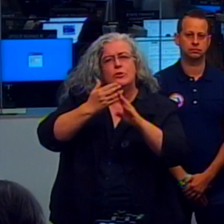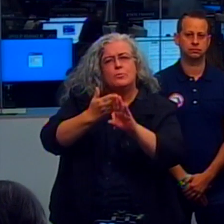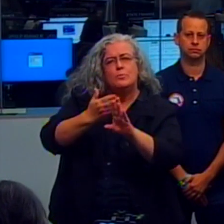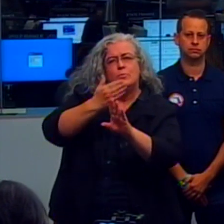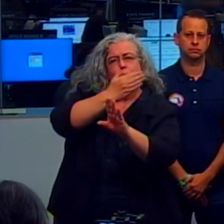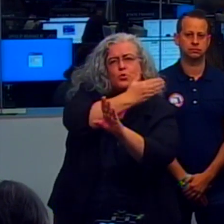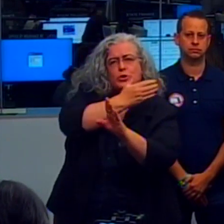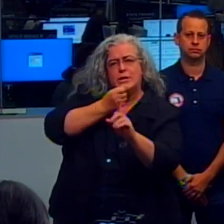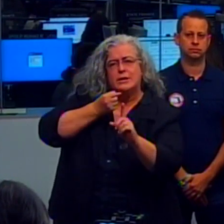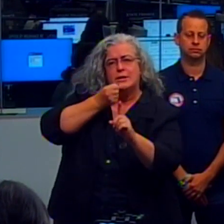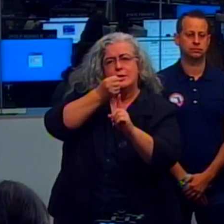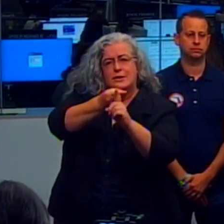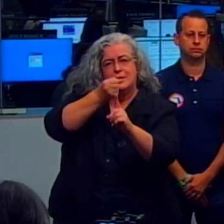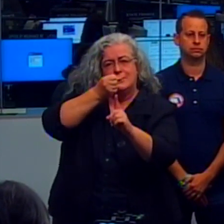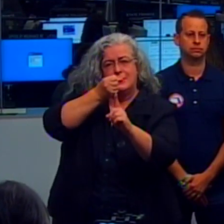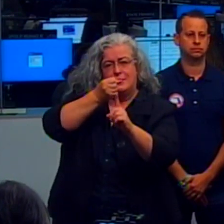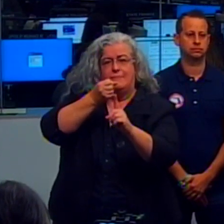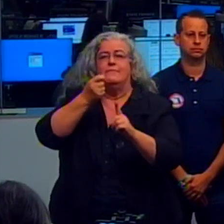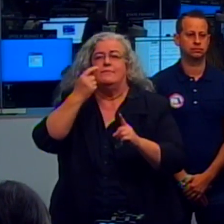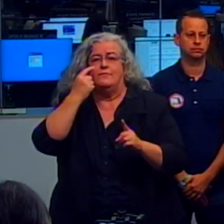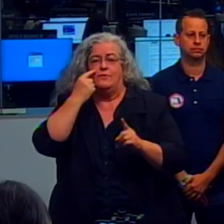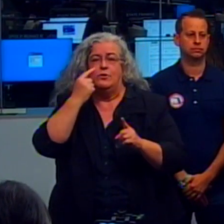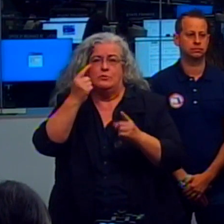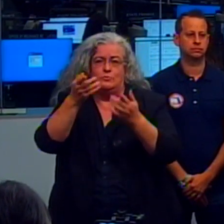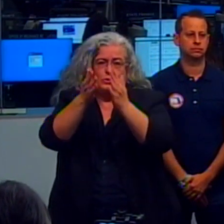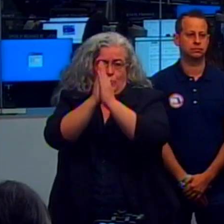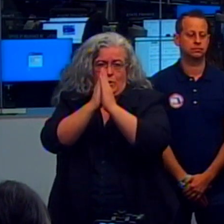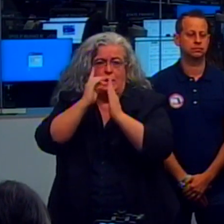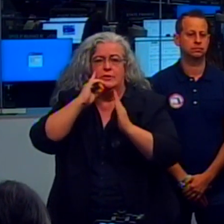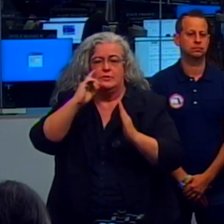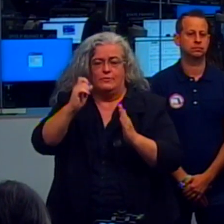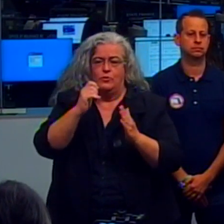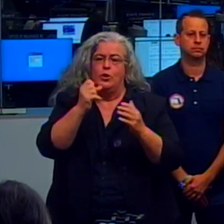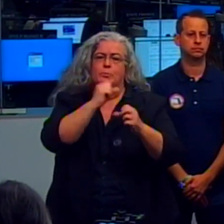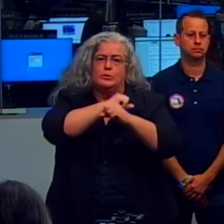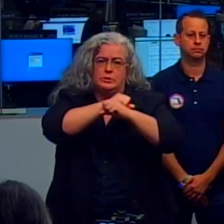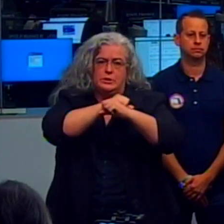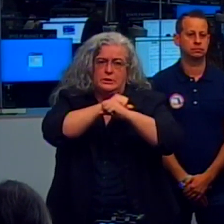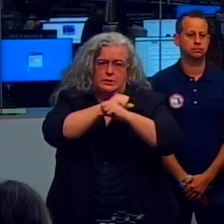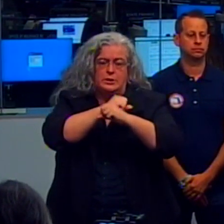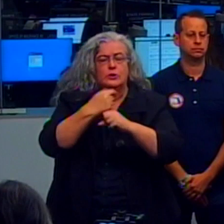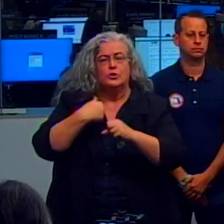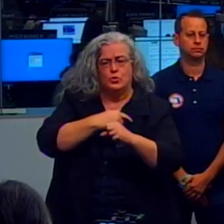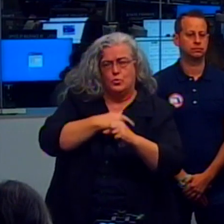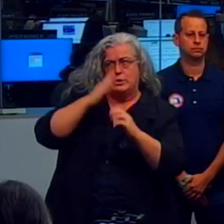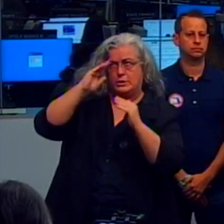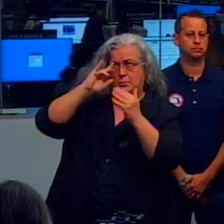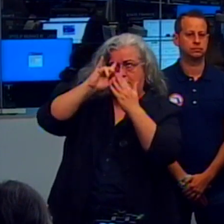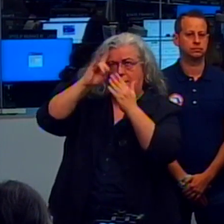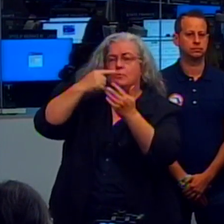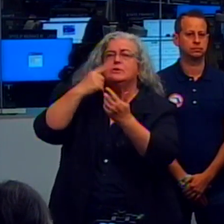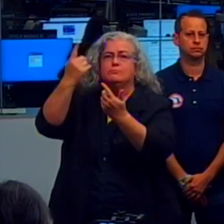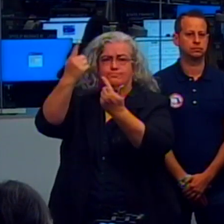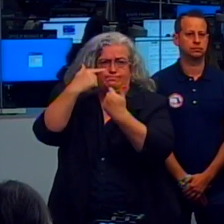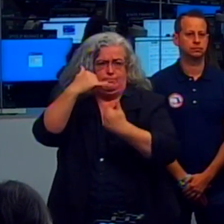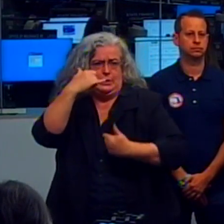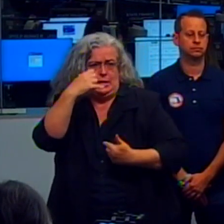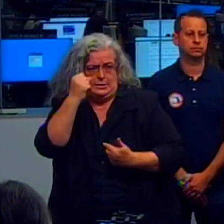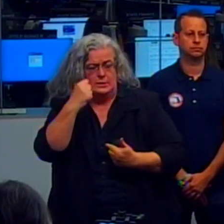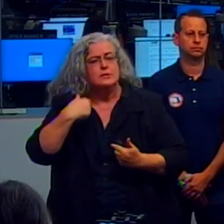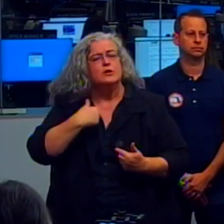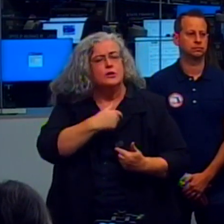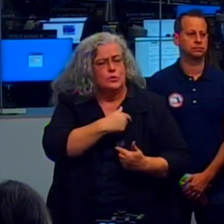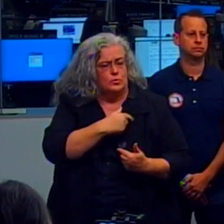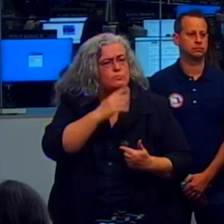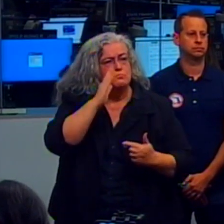for assistance for protective measures. We anticipate getting a positive response on that. That request has been endorsed by